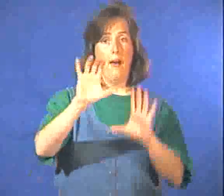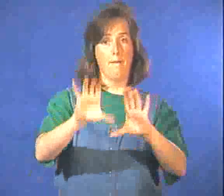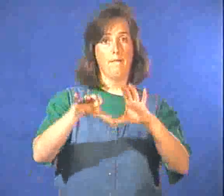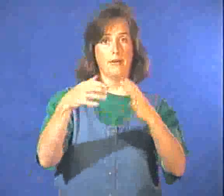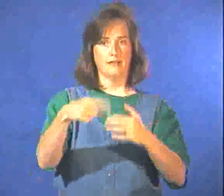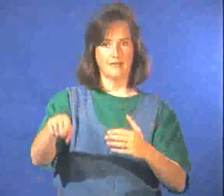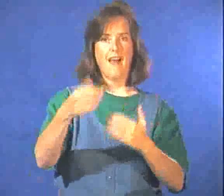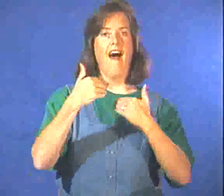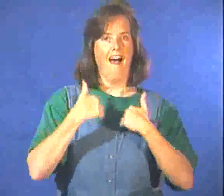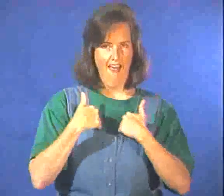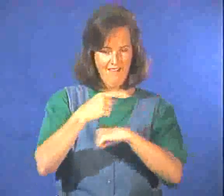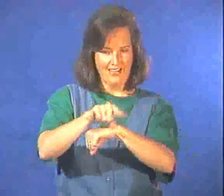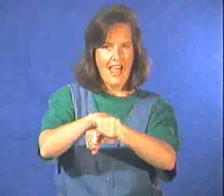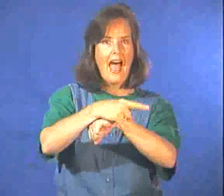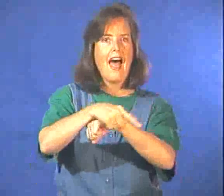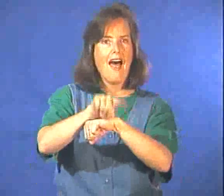Amphibians have tails,